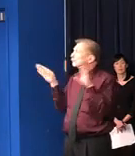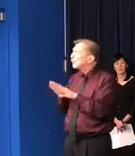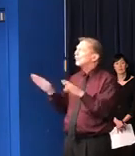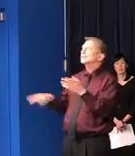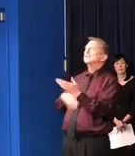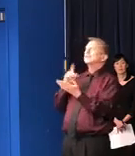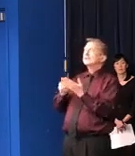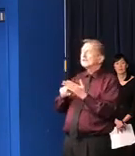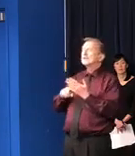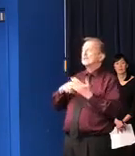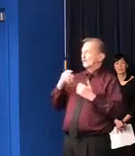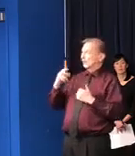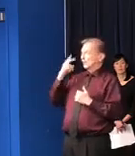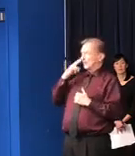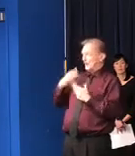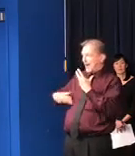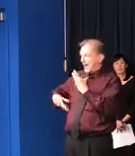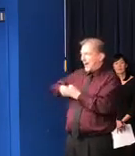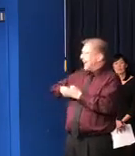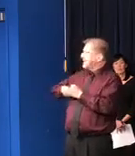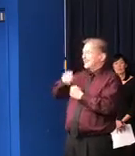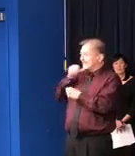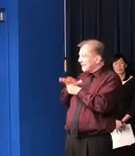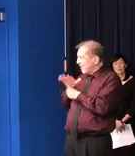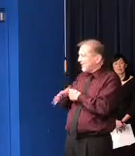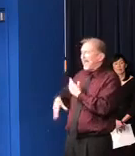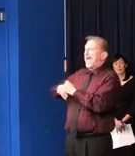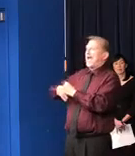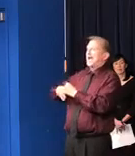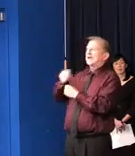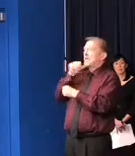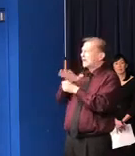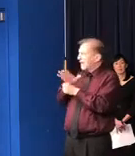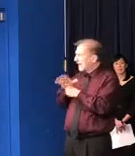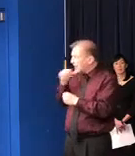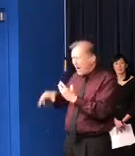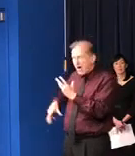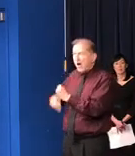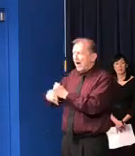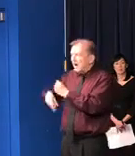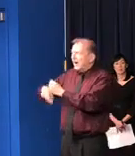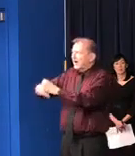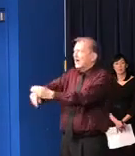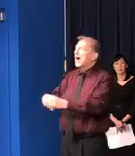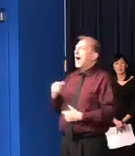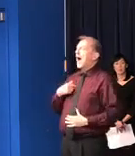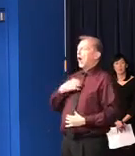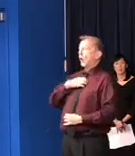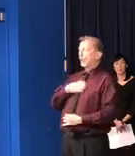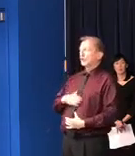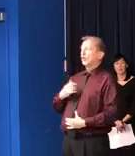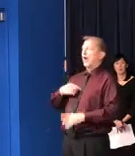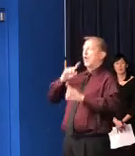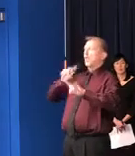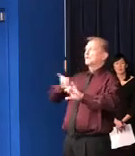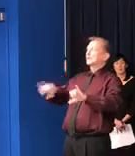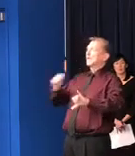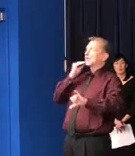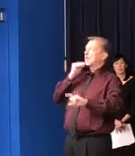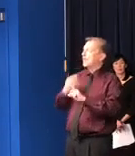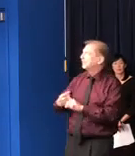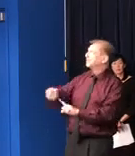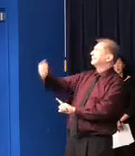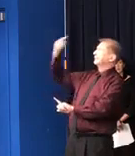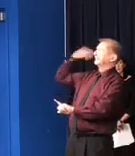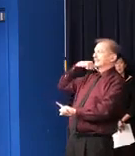on. But you've seen a progression, right? If I knew then what I know now, perhaps I would have put a stay-at-home order in back, you know, when